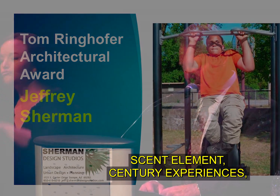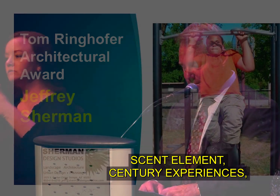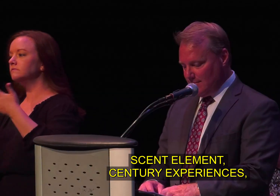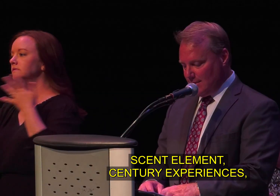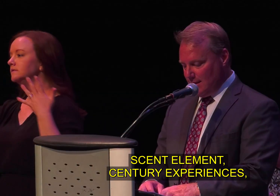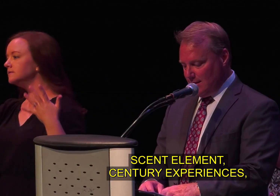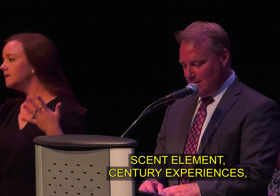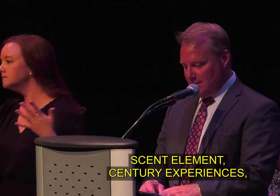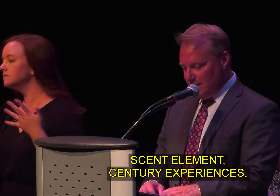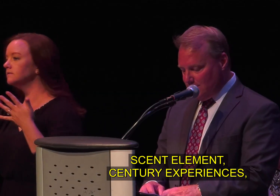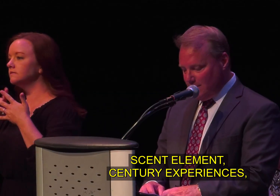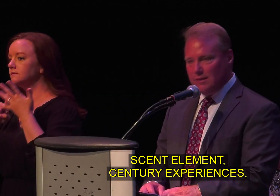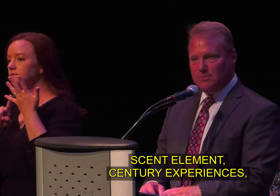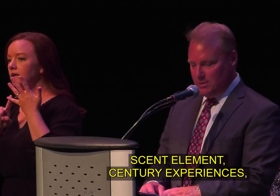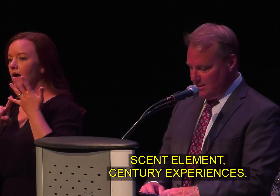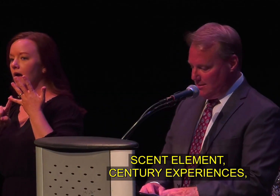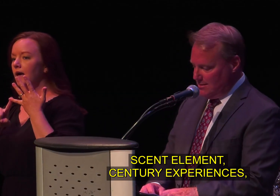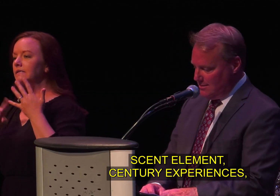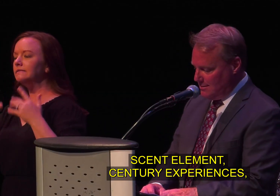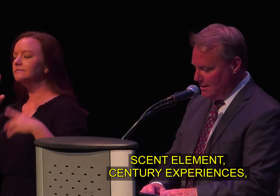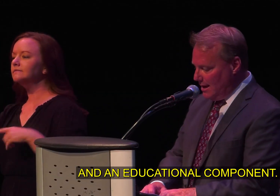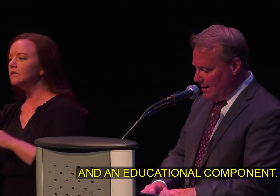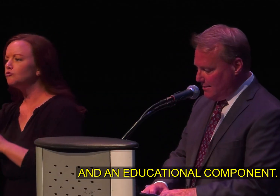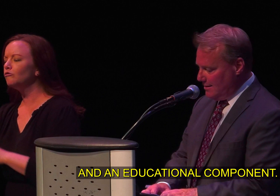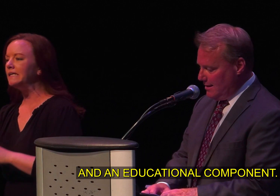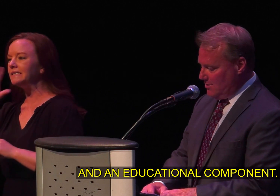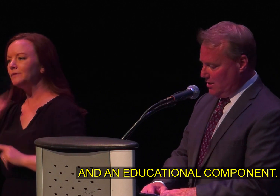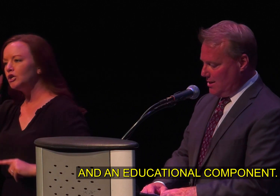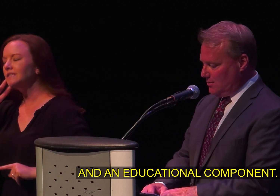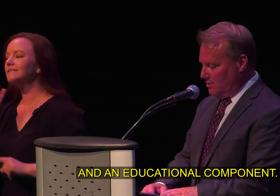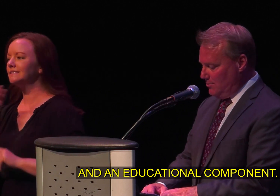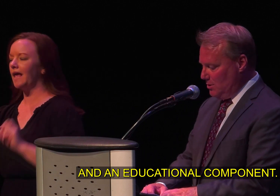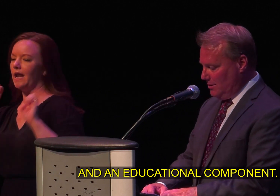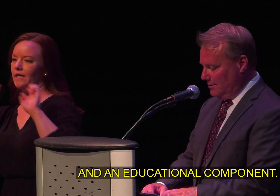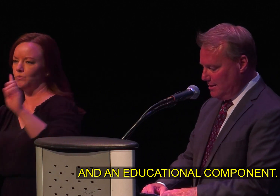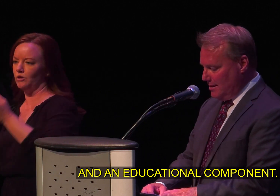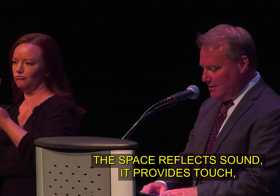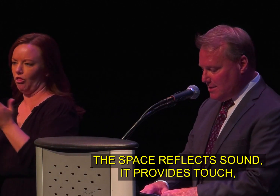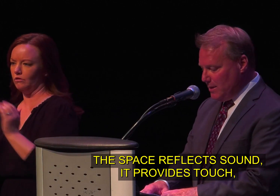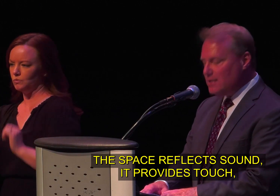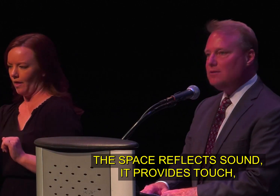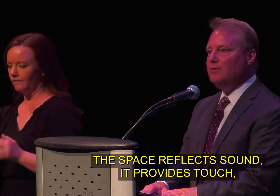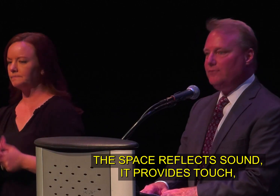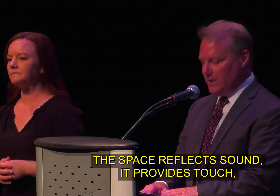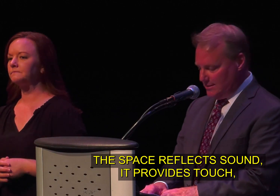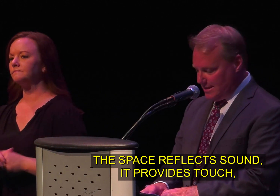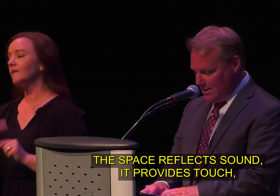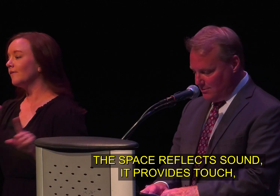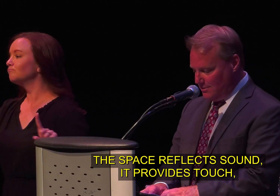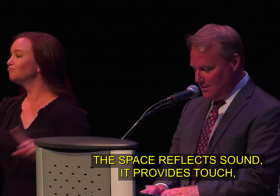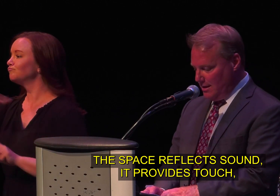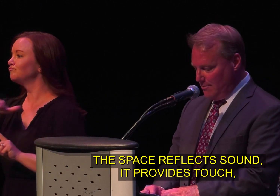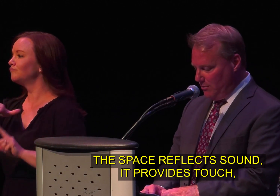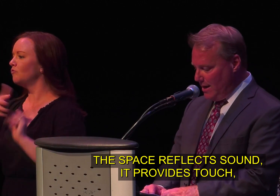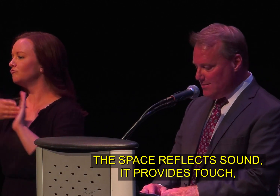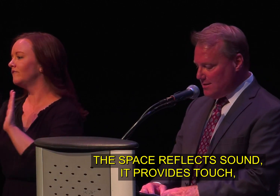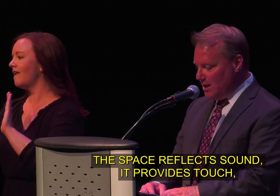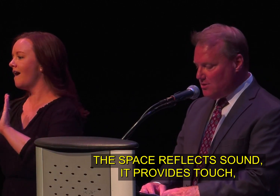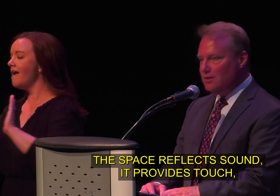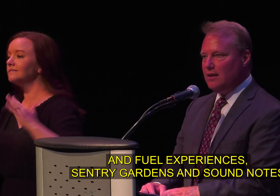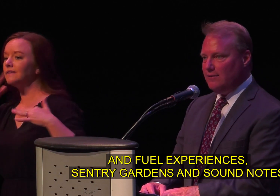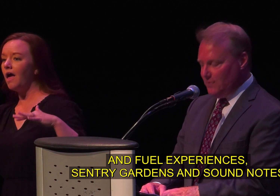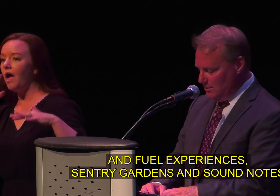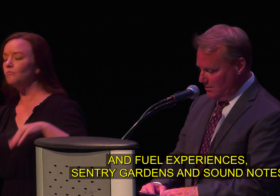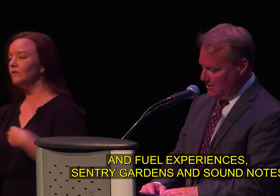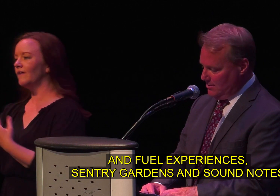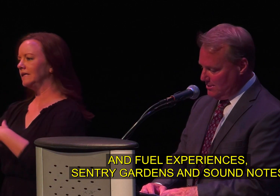elements sensory experiences and an educational component the space reflects sound it provides